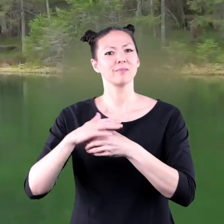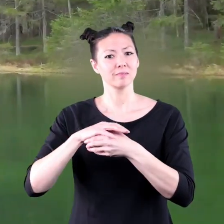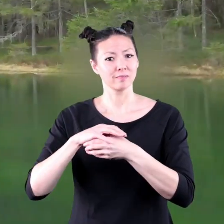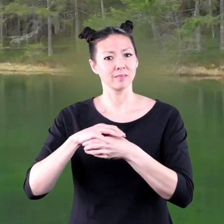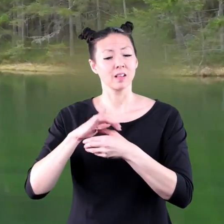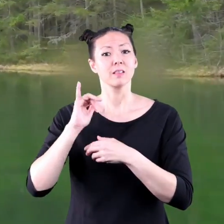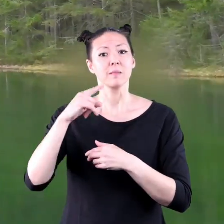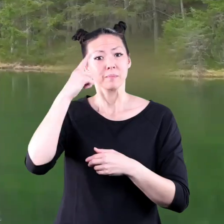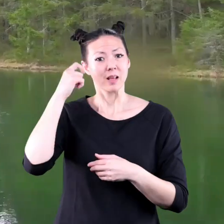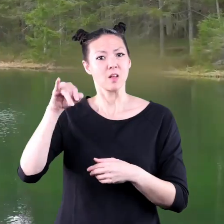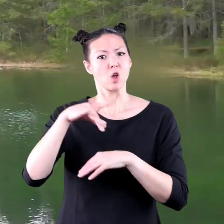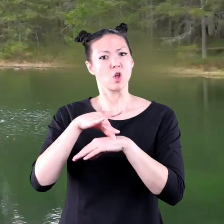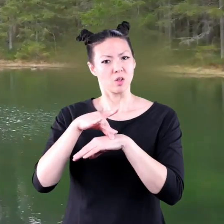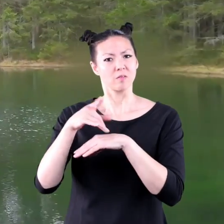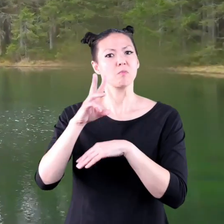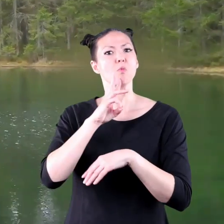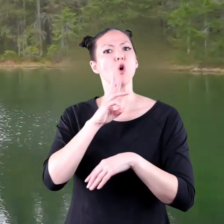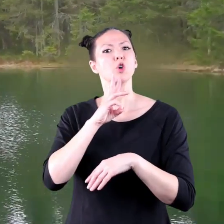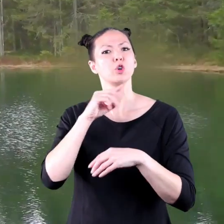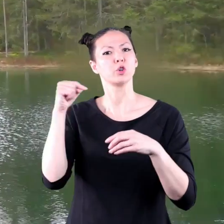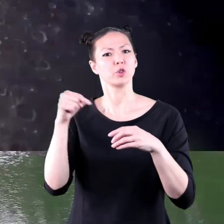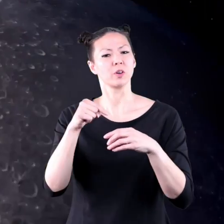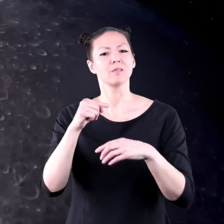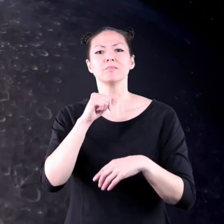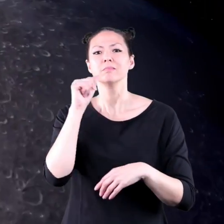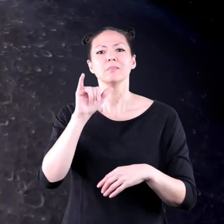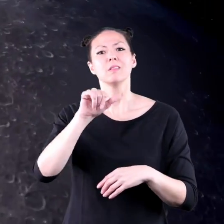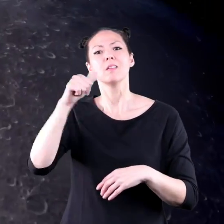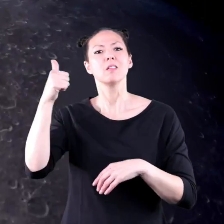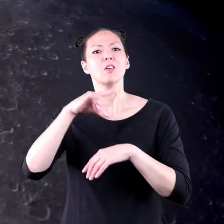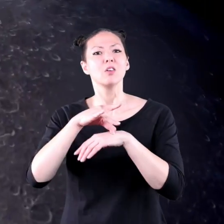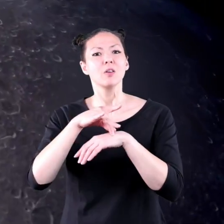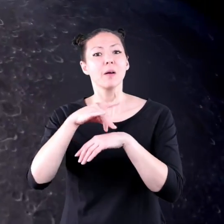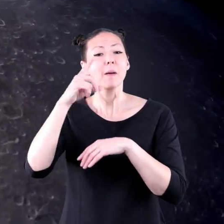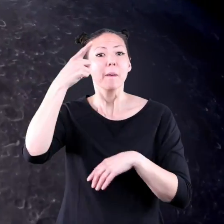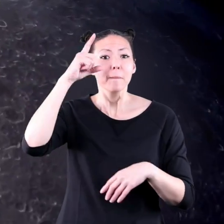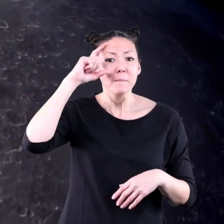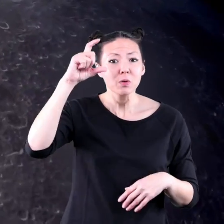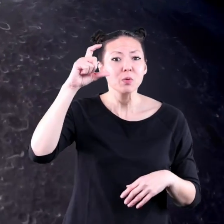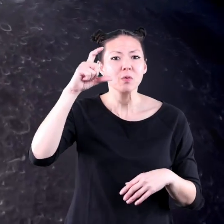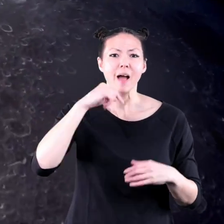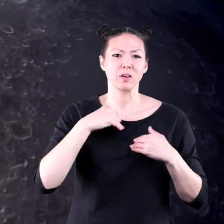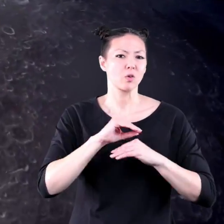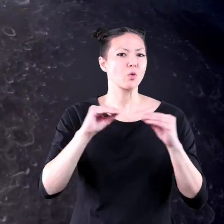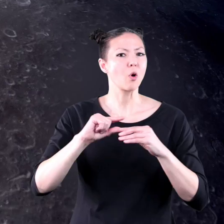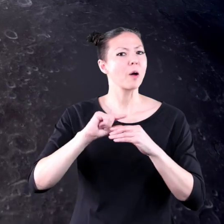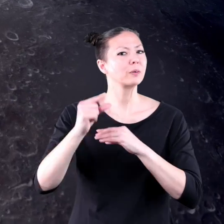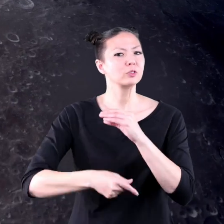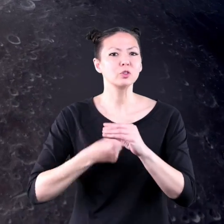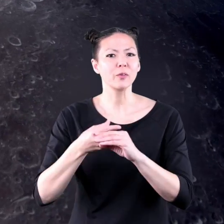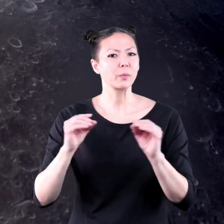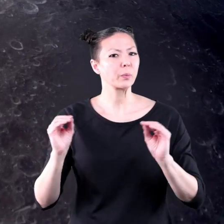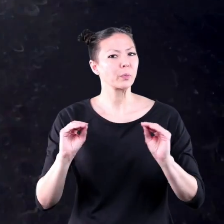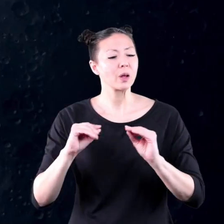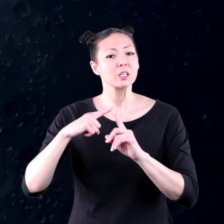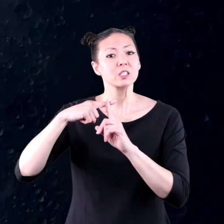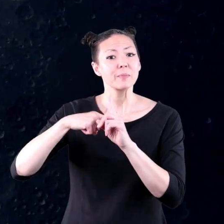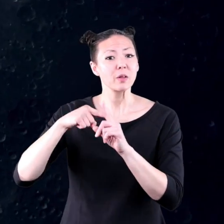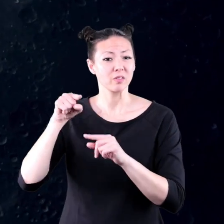because there is water on earth unlike the earth the moon has no atmosphere the temperature there